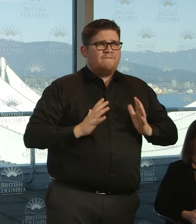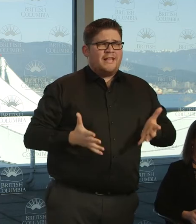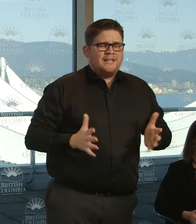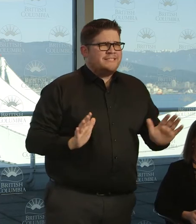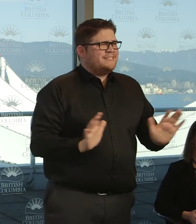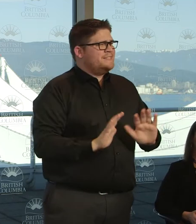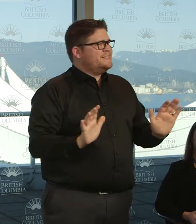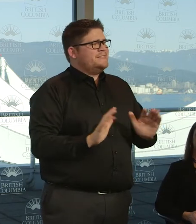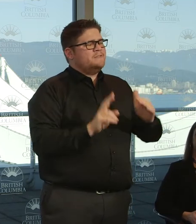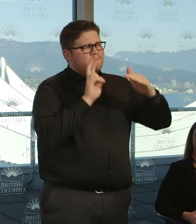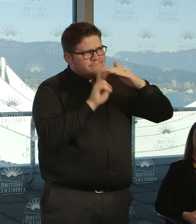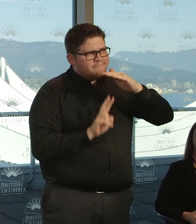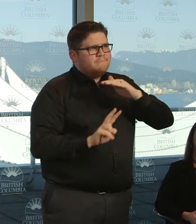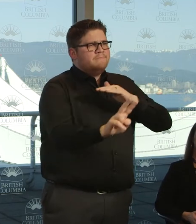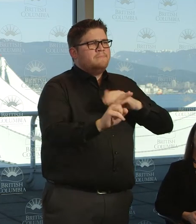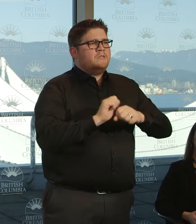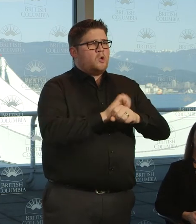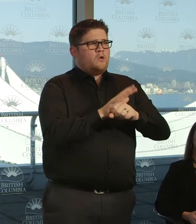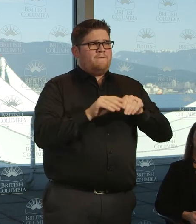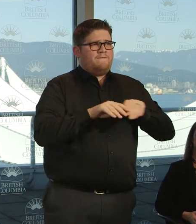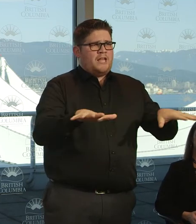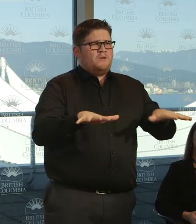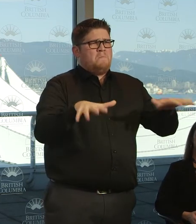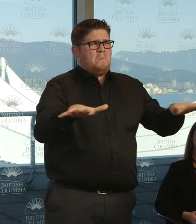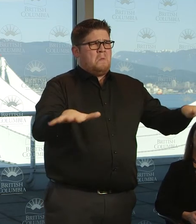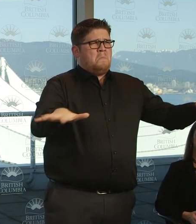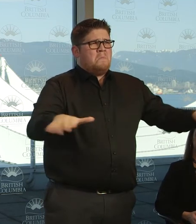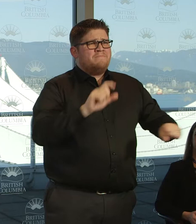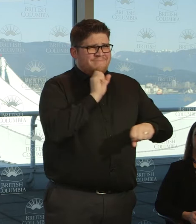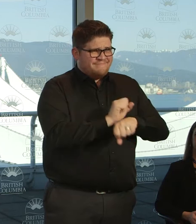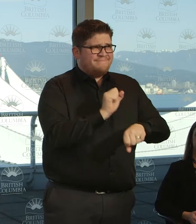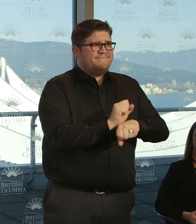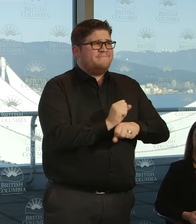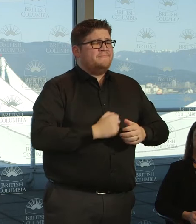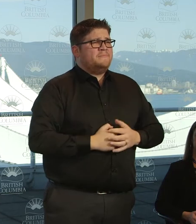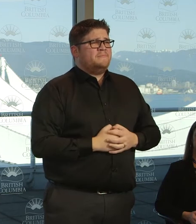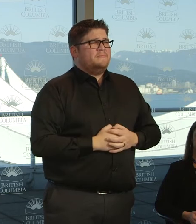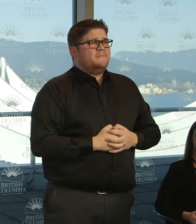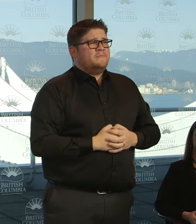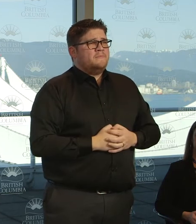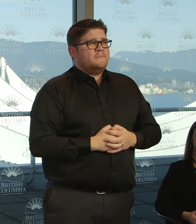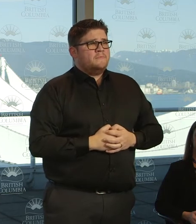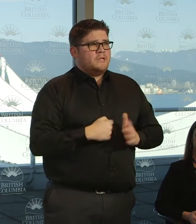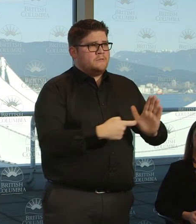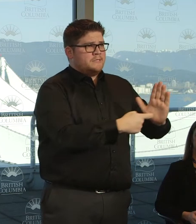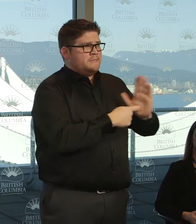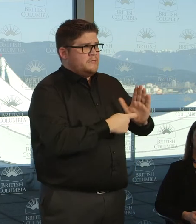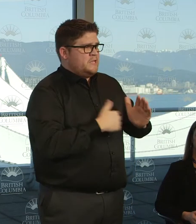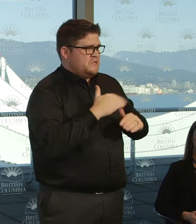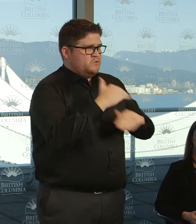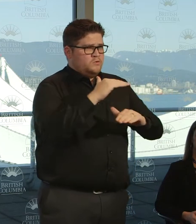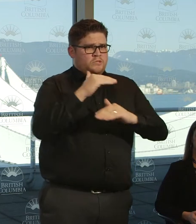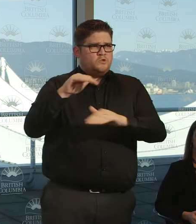this virus is spreading in our community and the measures that we are requiring and asking of people are to